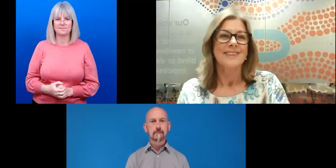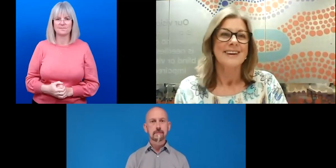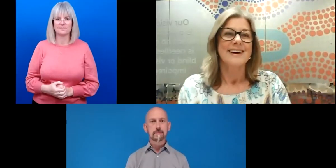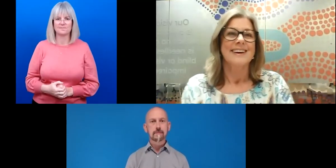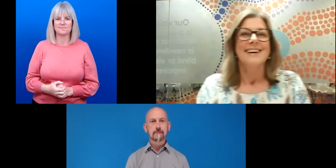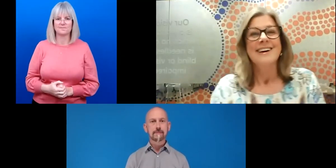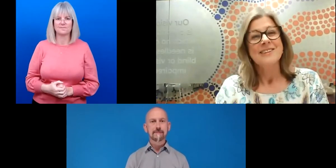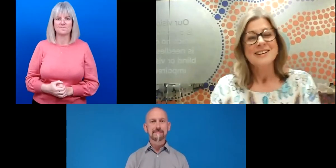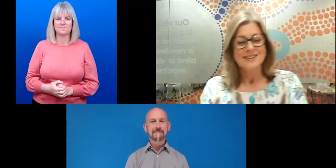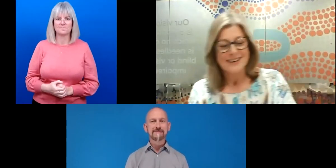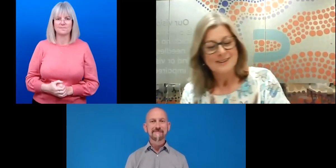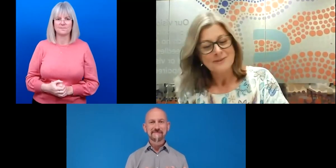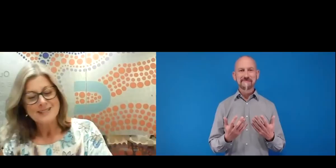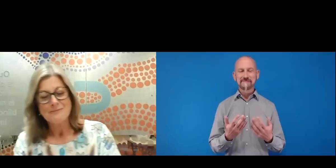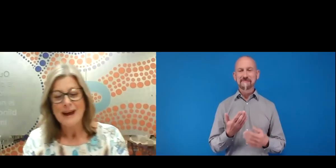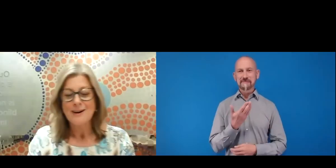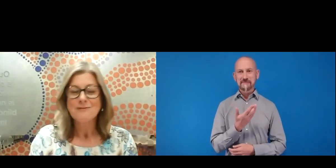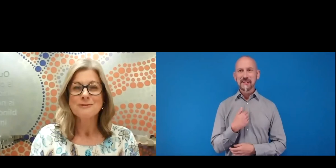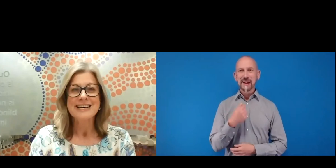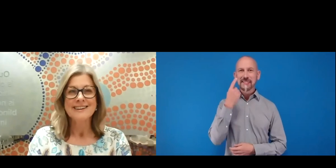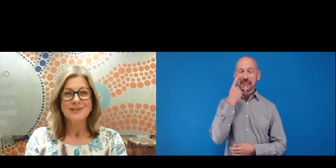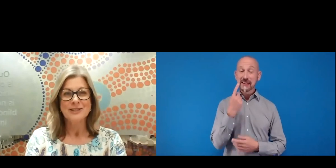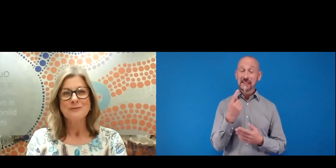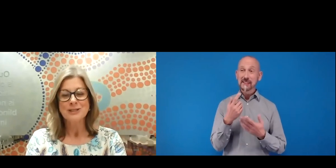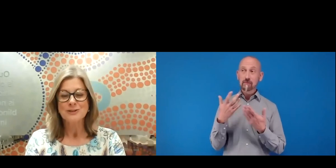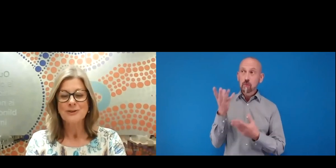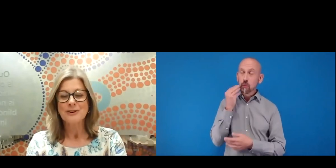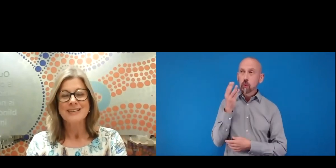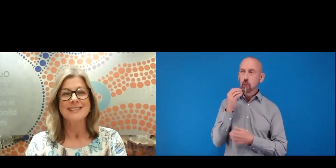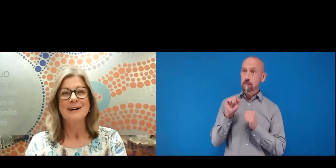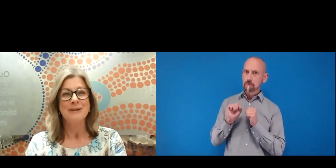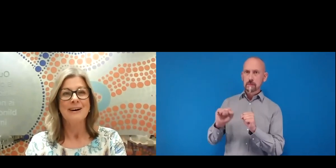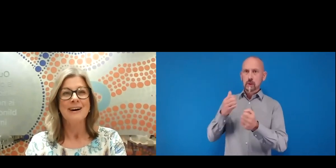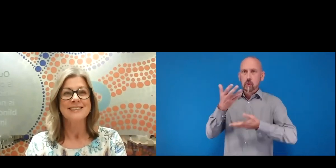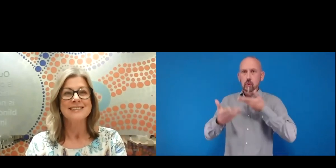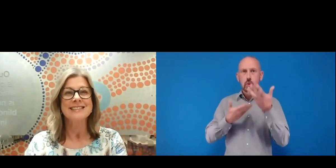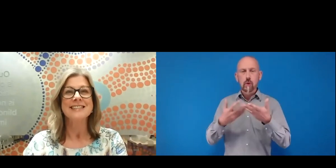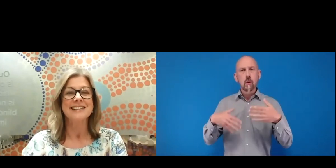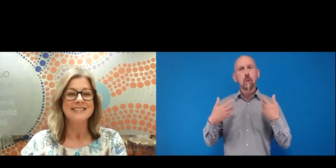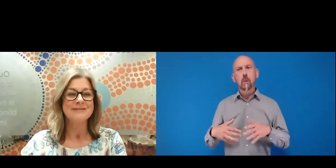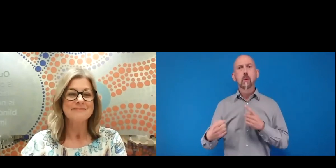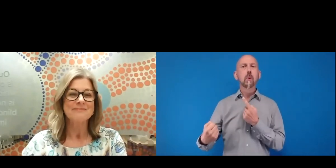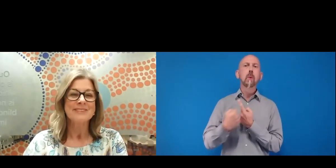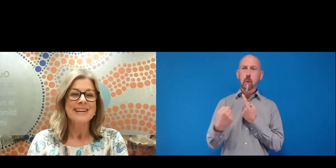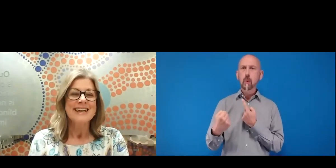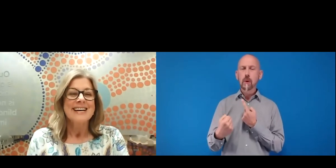Jennifer Yeah, think it's always so powerful to hear those human stories behind the statistics.